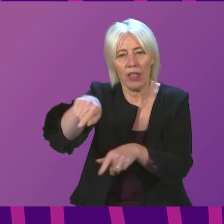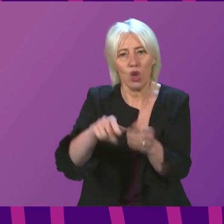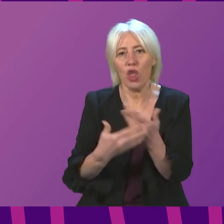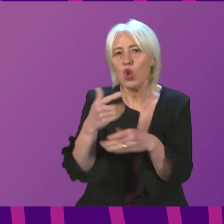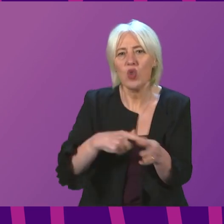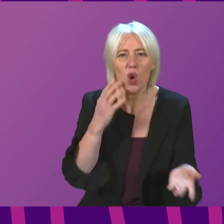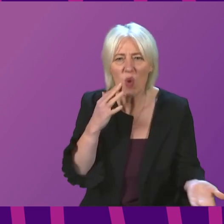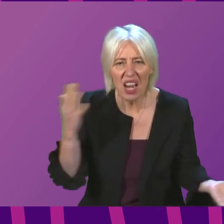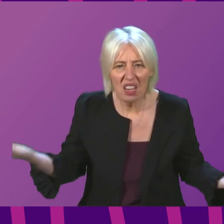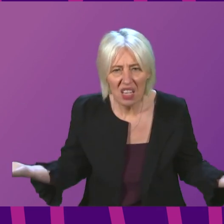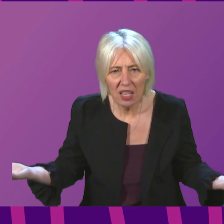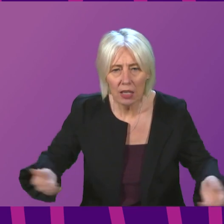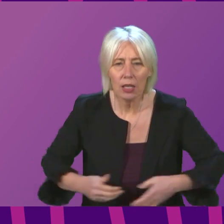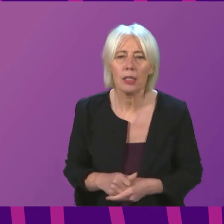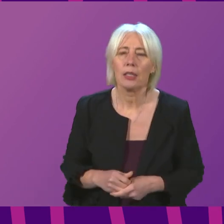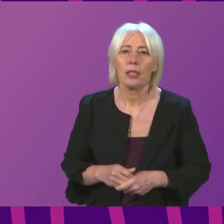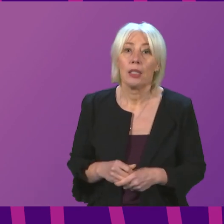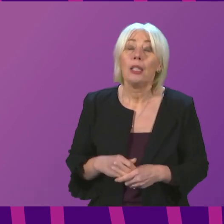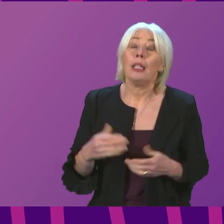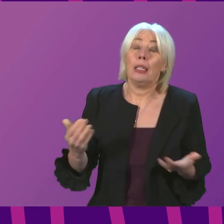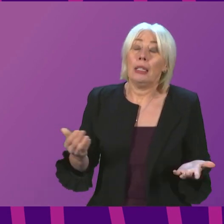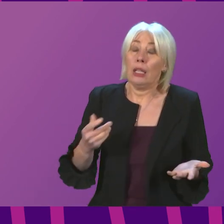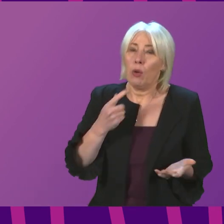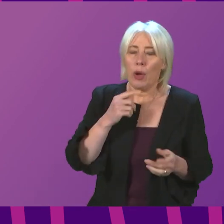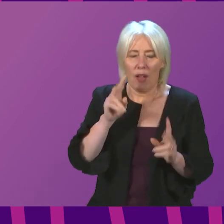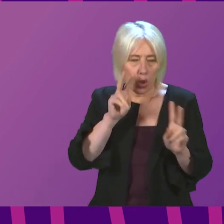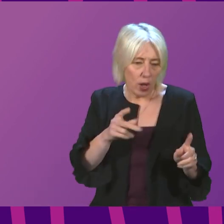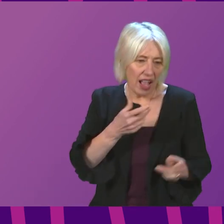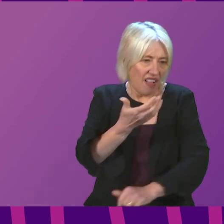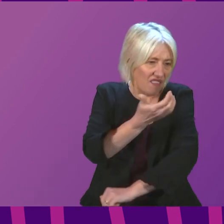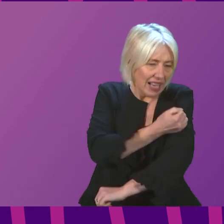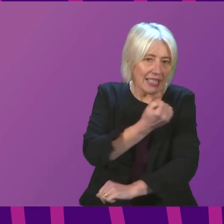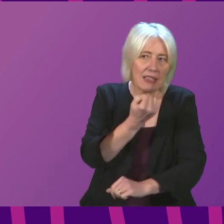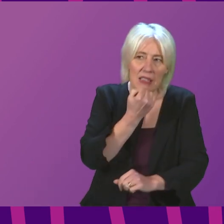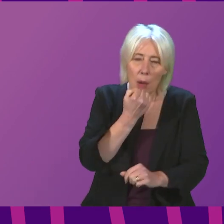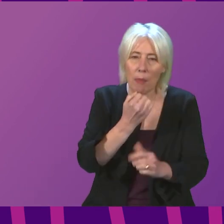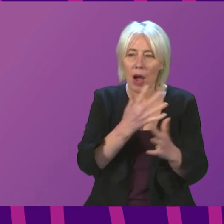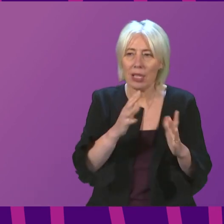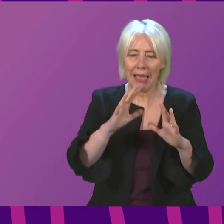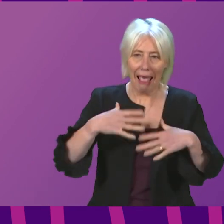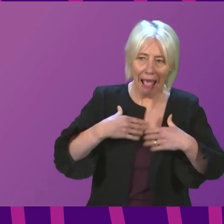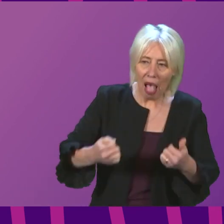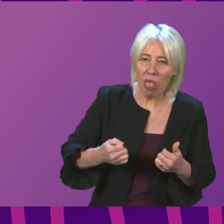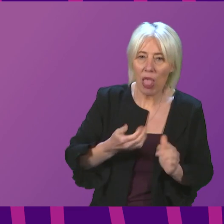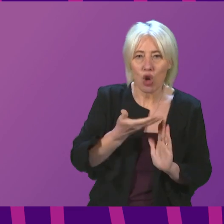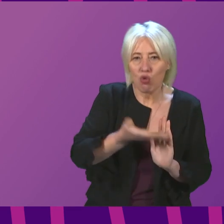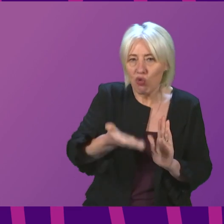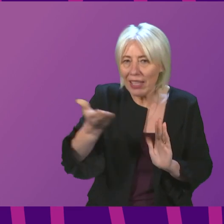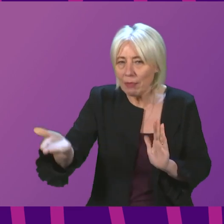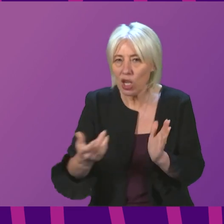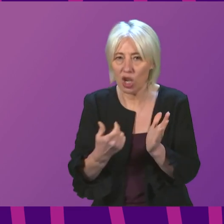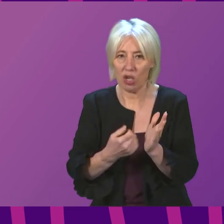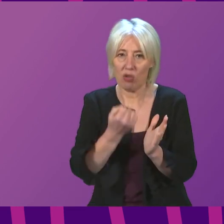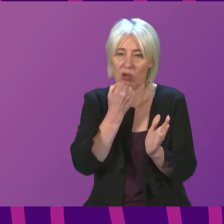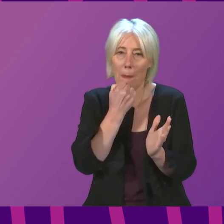The First Minister of of has been the case, will take account of transmission rates, vaccination and the overall health impact. think anybody who listened to my